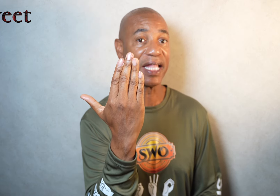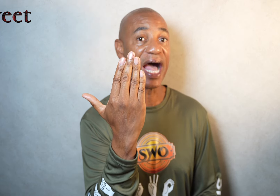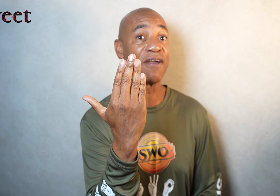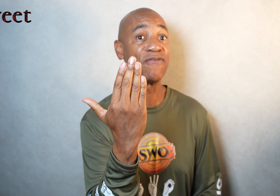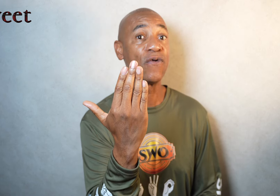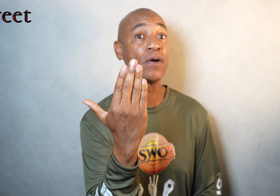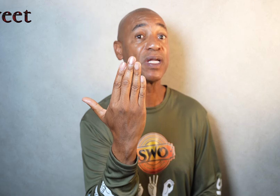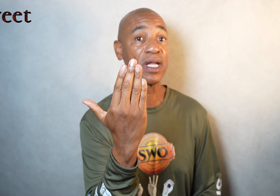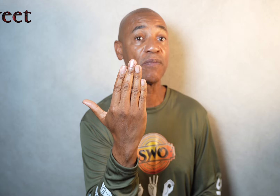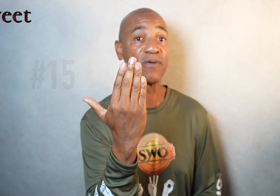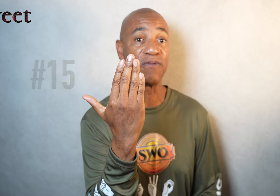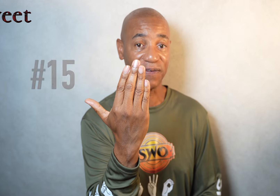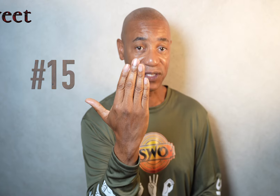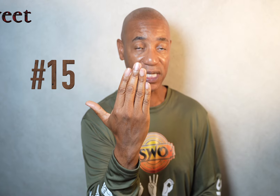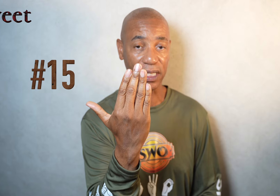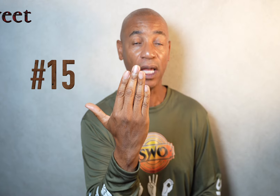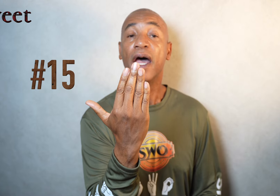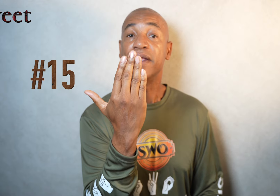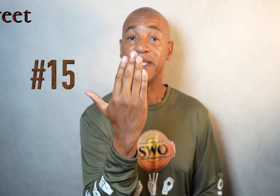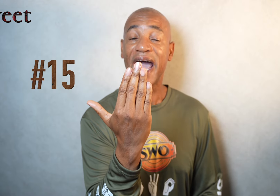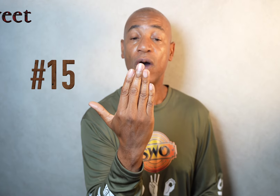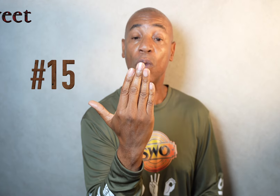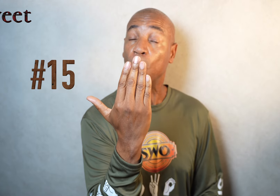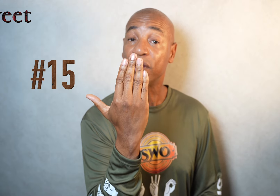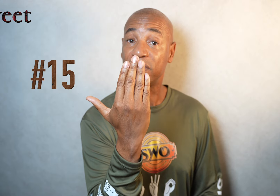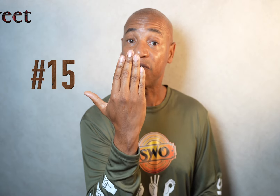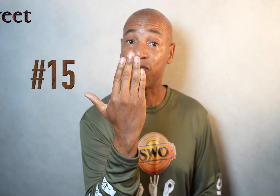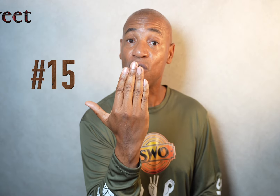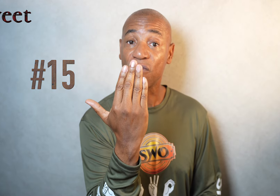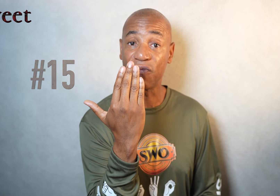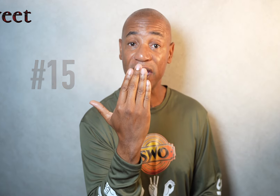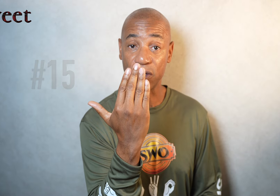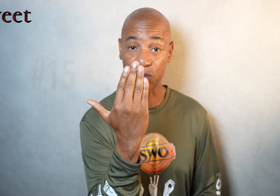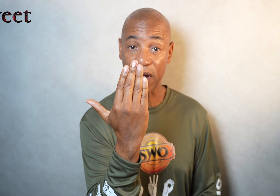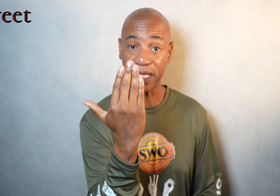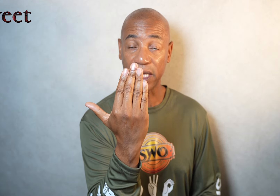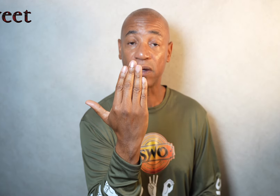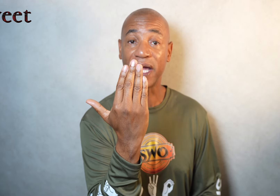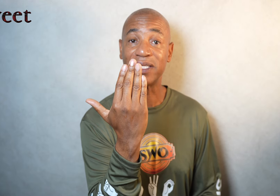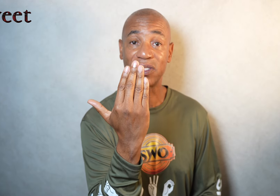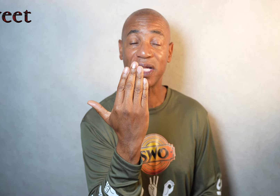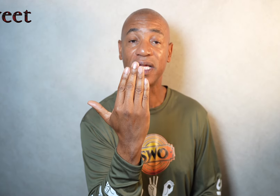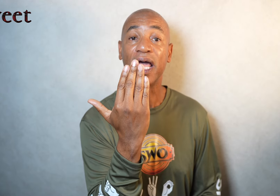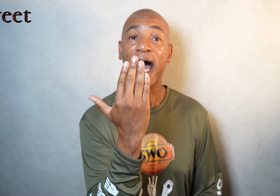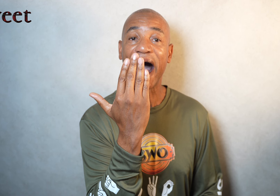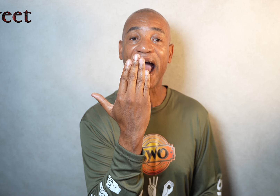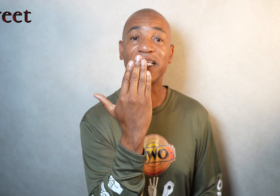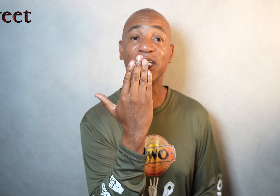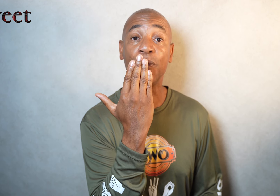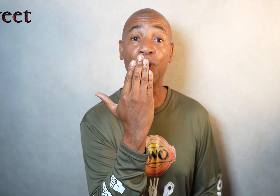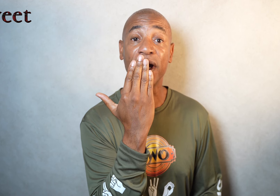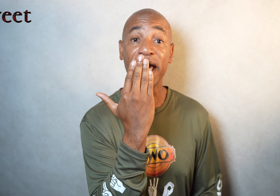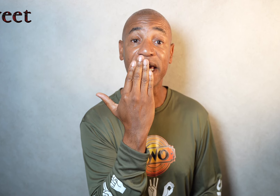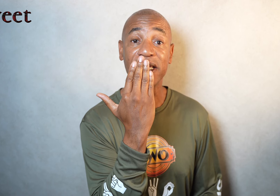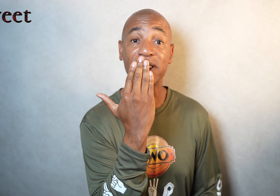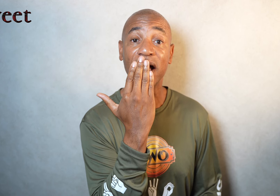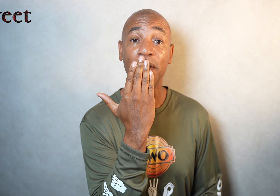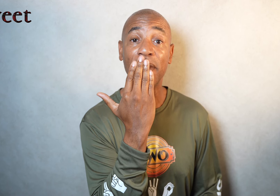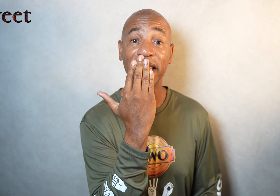and I form the number 15. Now, with the four fingers right here extended, I actually raise my